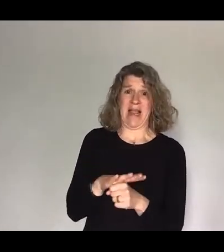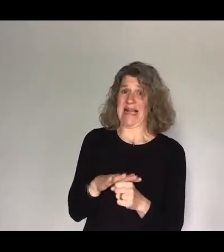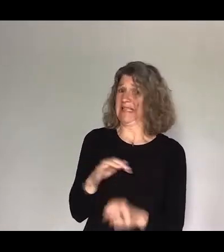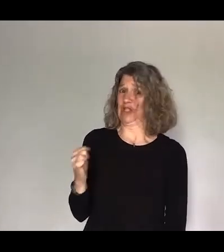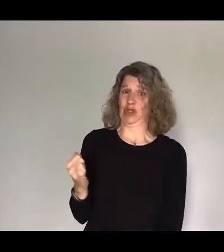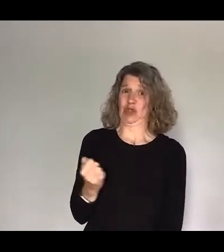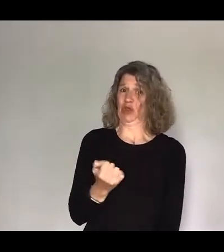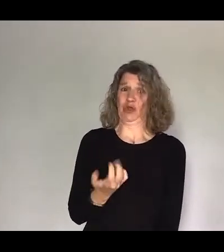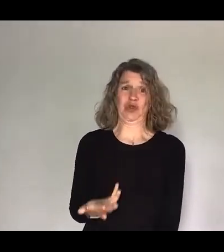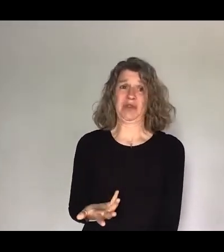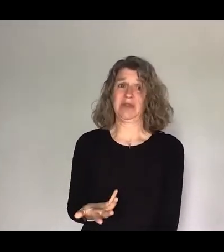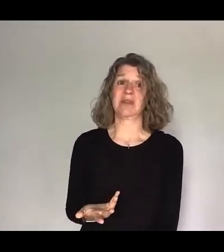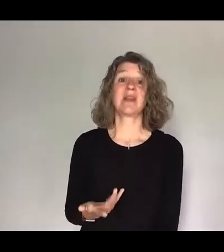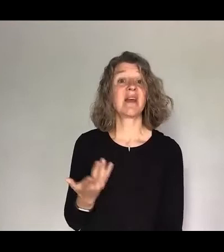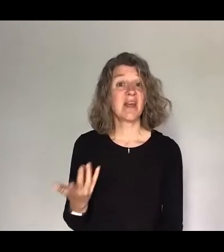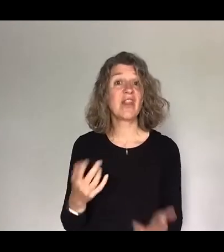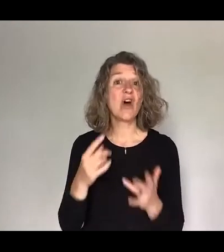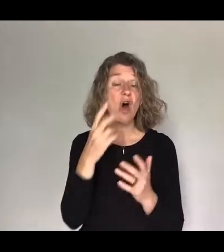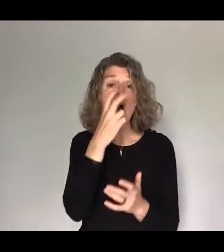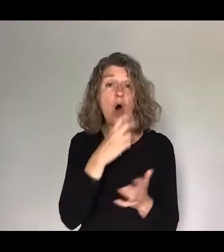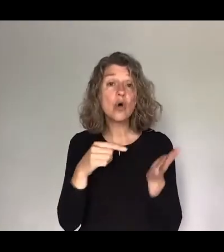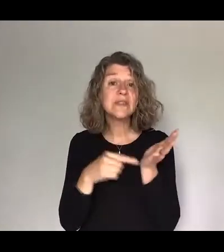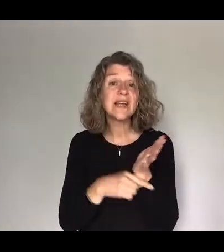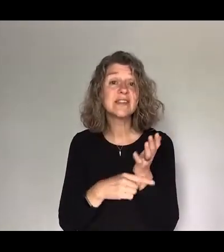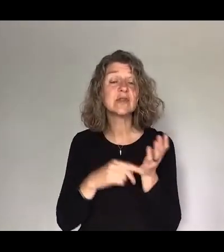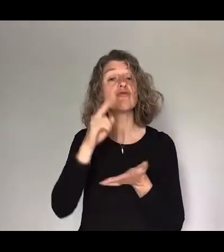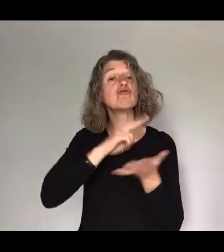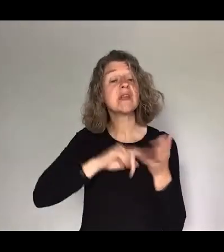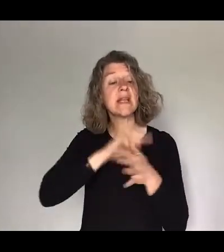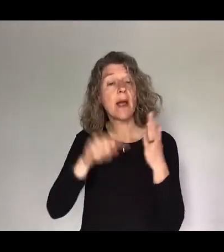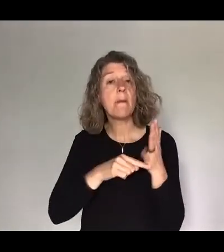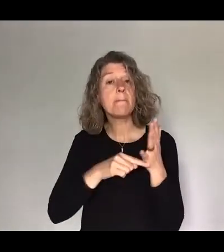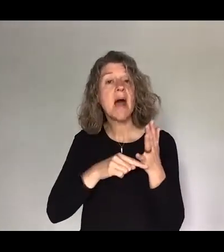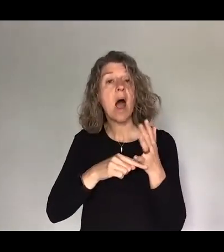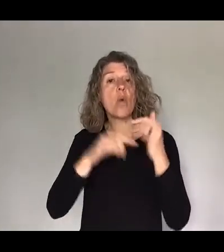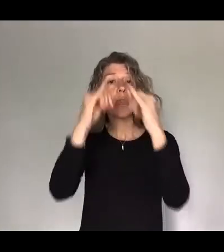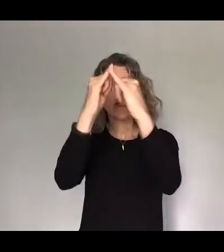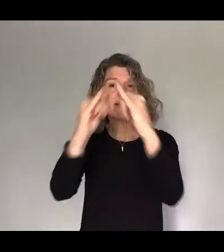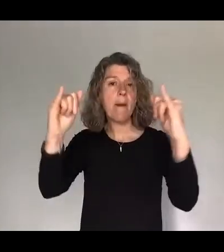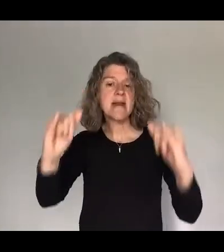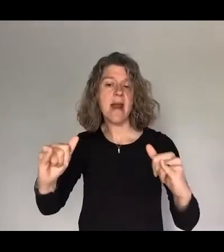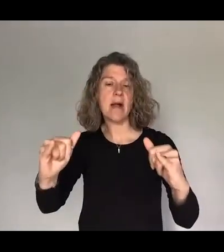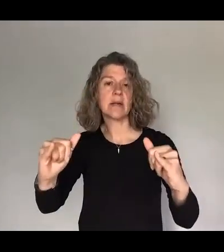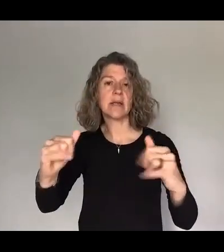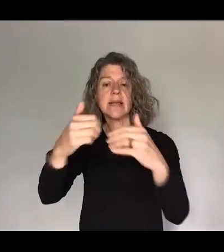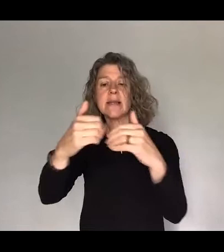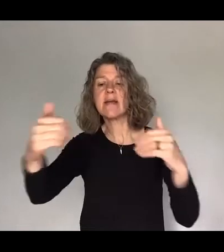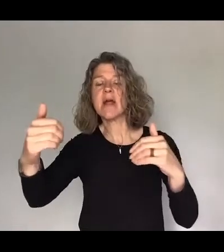and in the Old Testament we read about the tabernacle this space that was divided into the holy place and the most holy